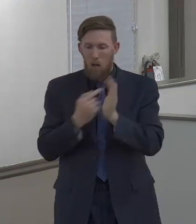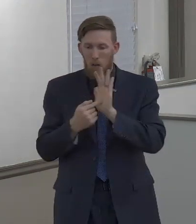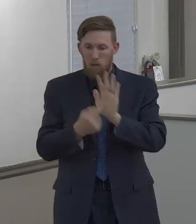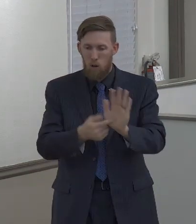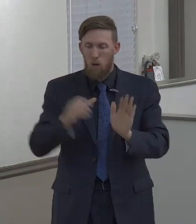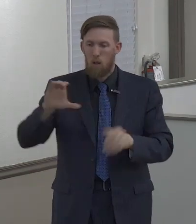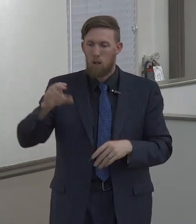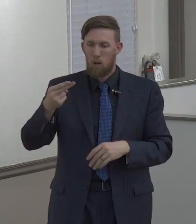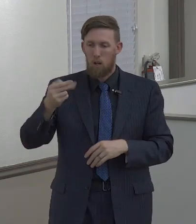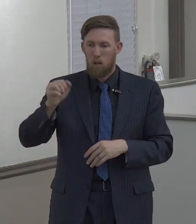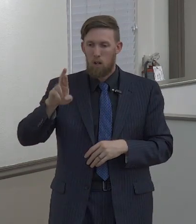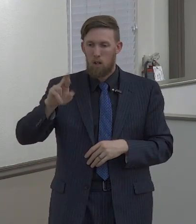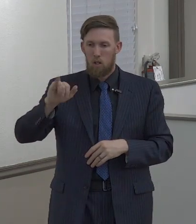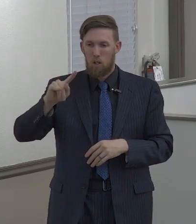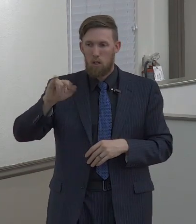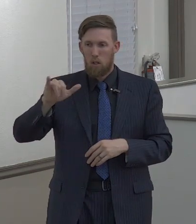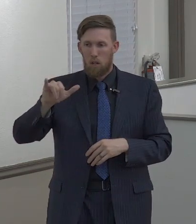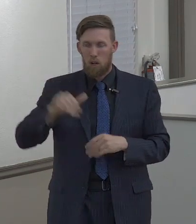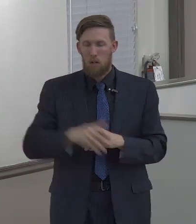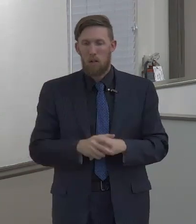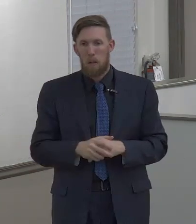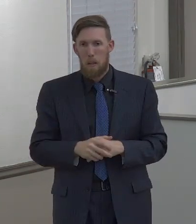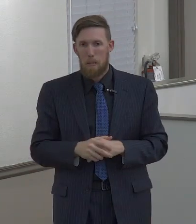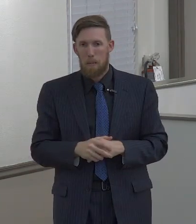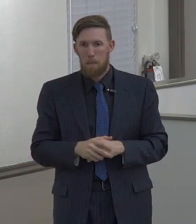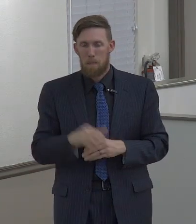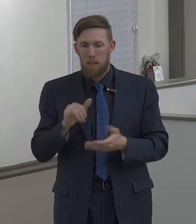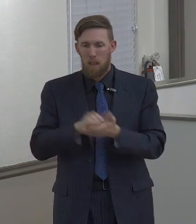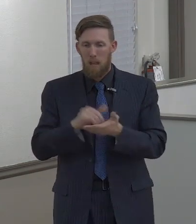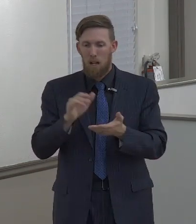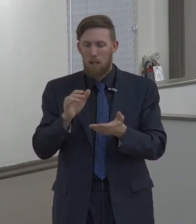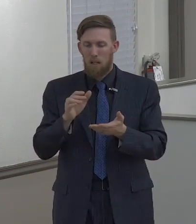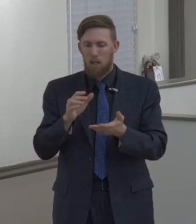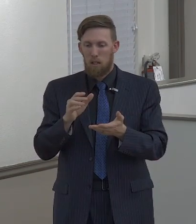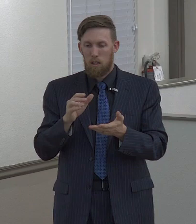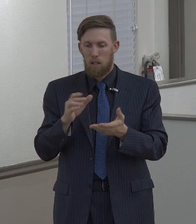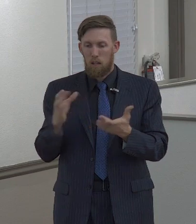which is the bond of perfectness. This is love.